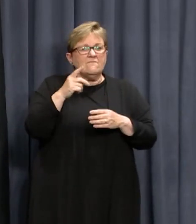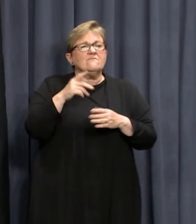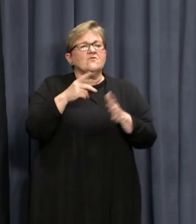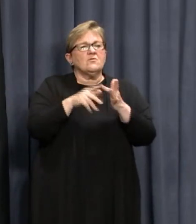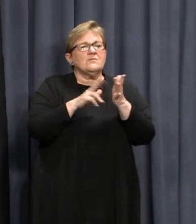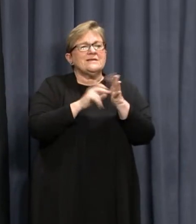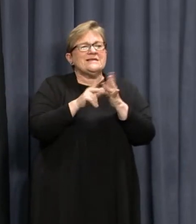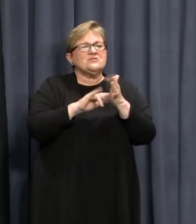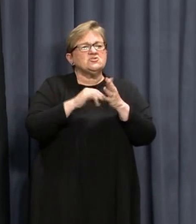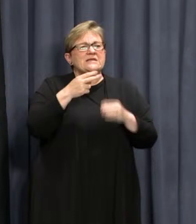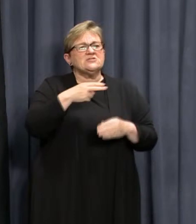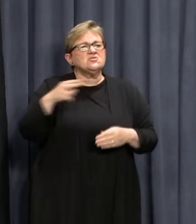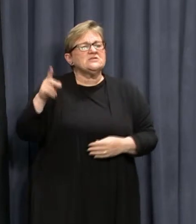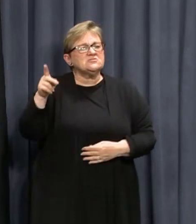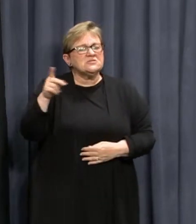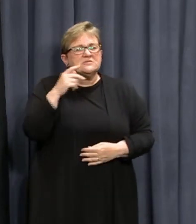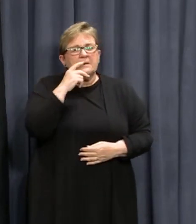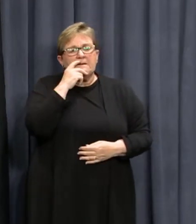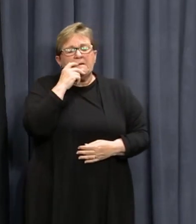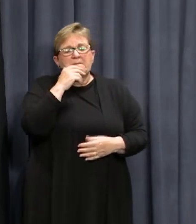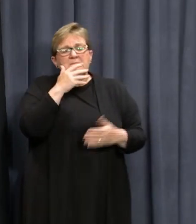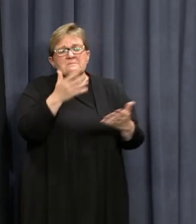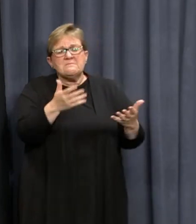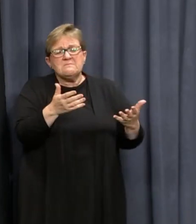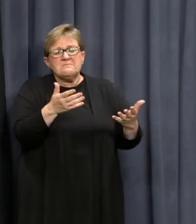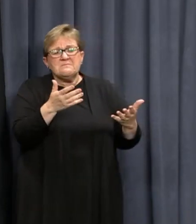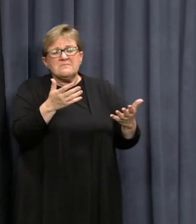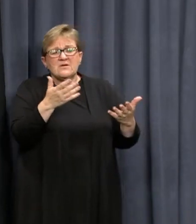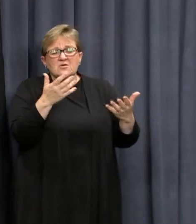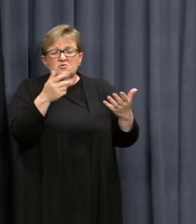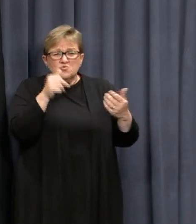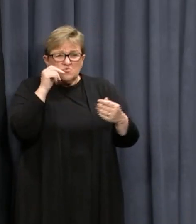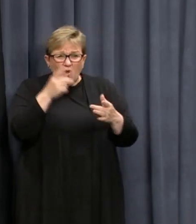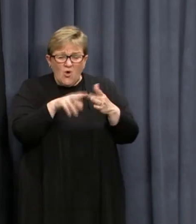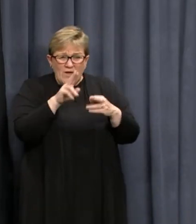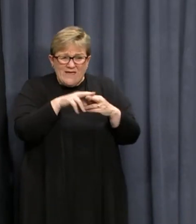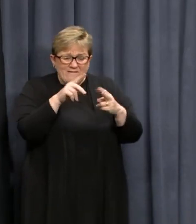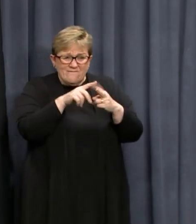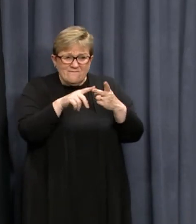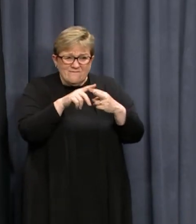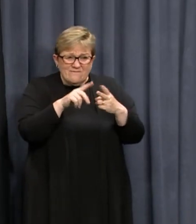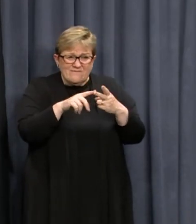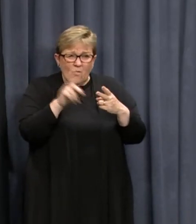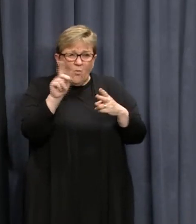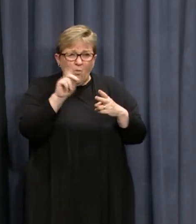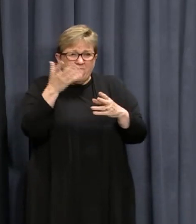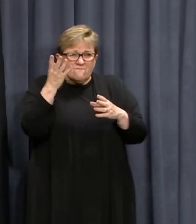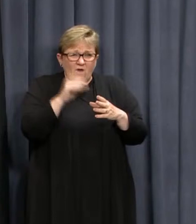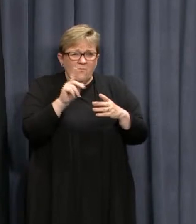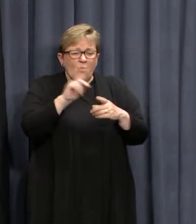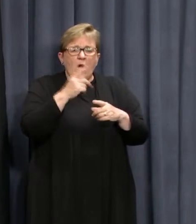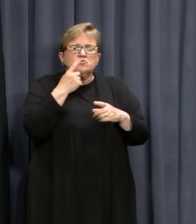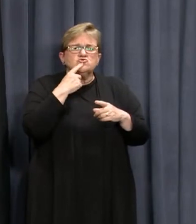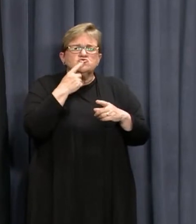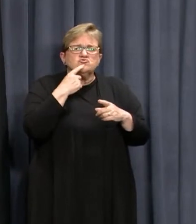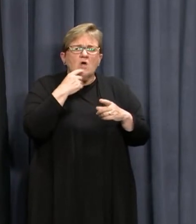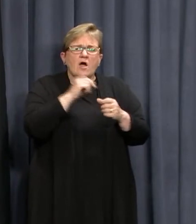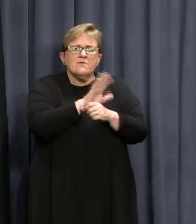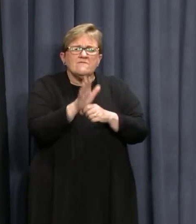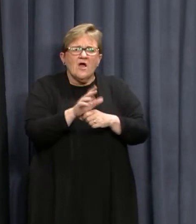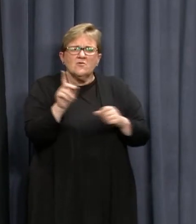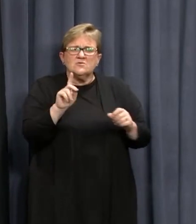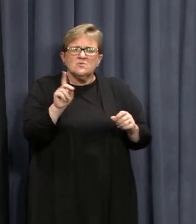Indonesia. And is there any notion yet if there were any variants or do you know what